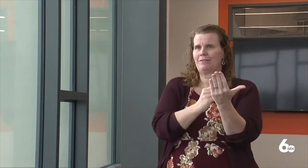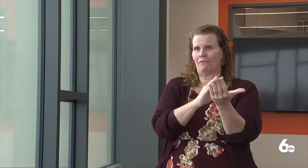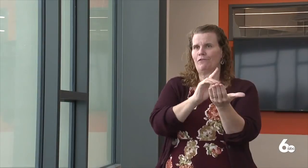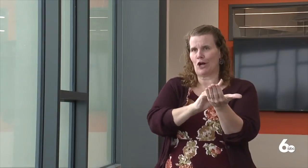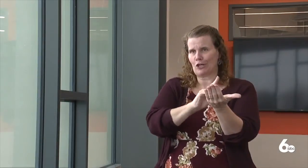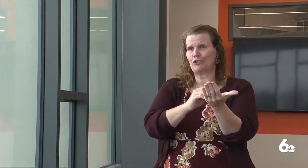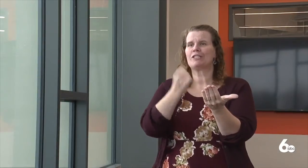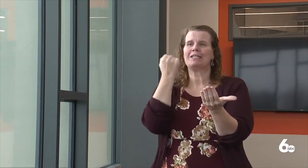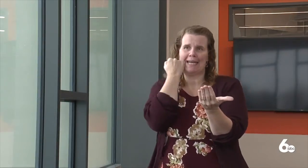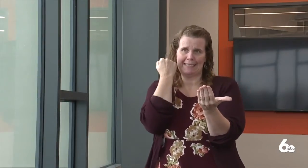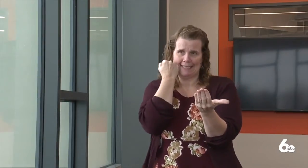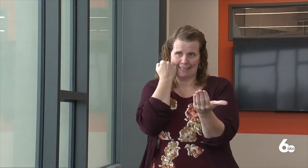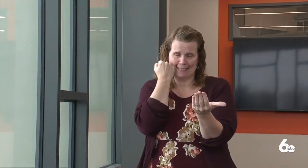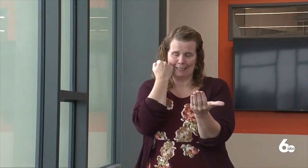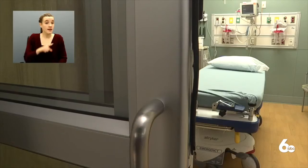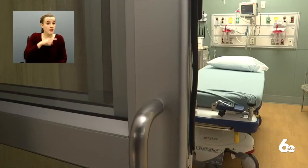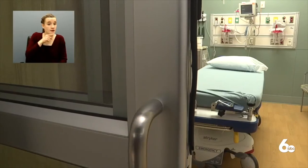dentists.